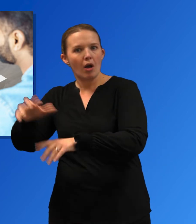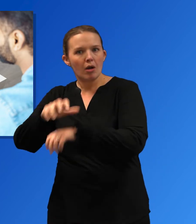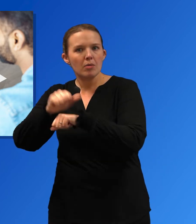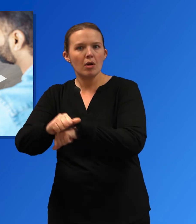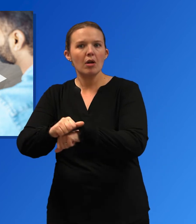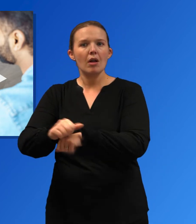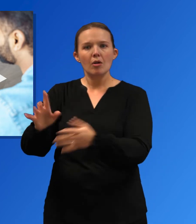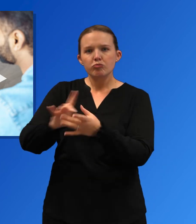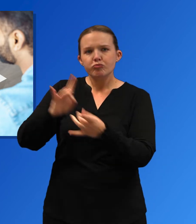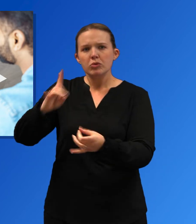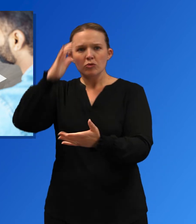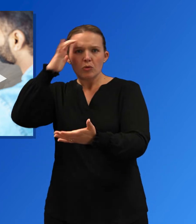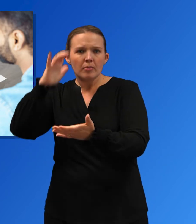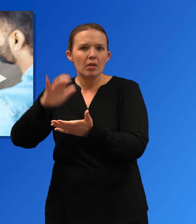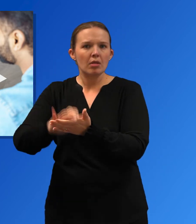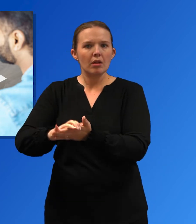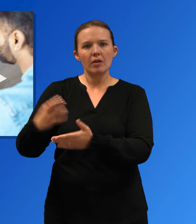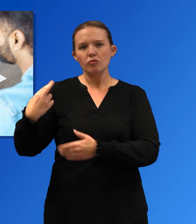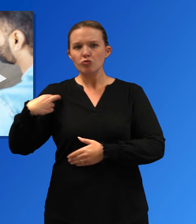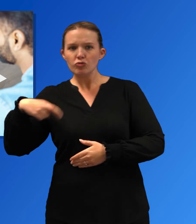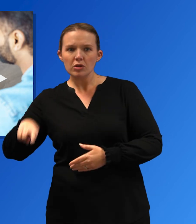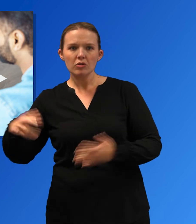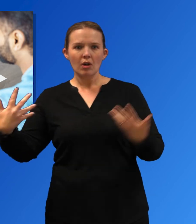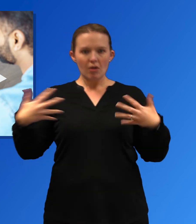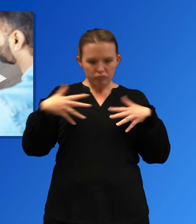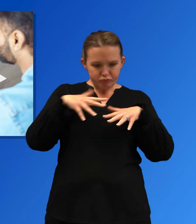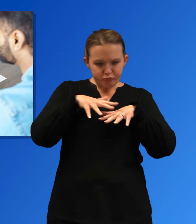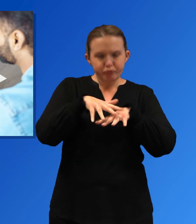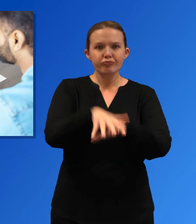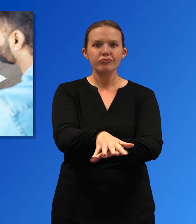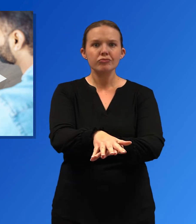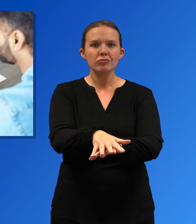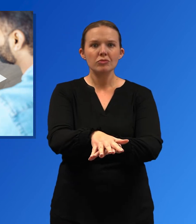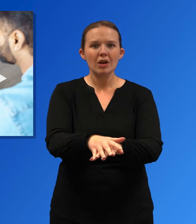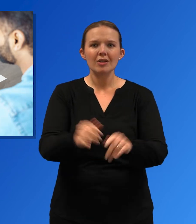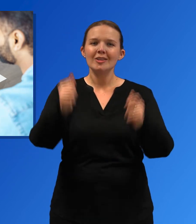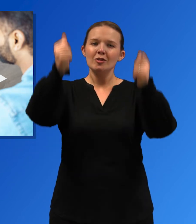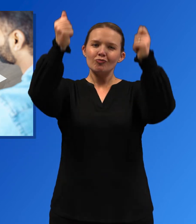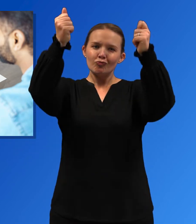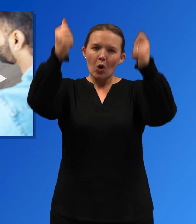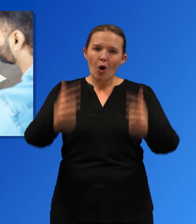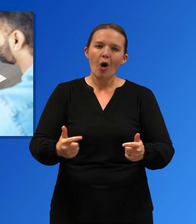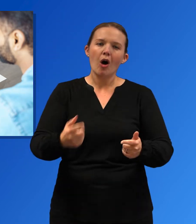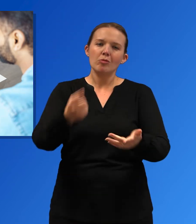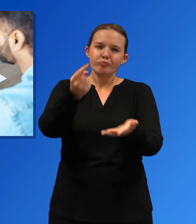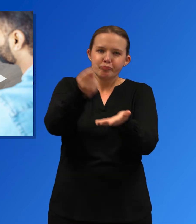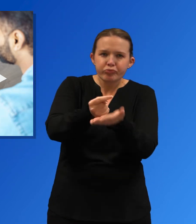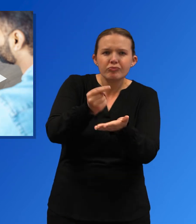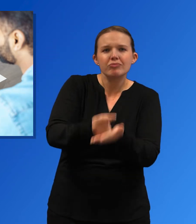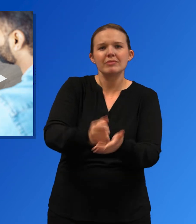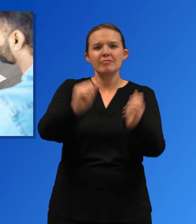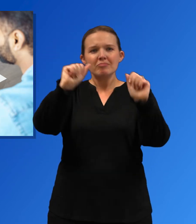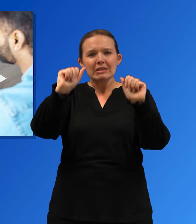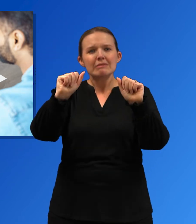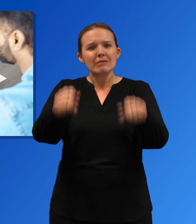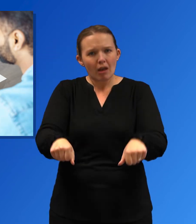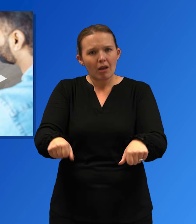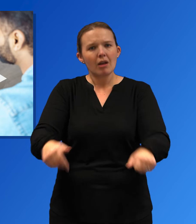And including culturally tailored traditional practices, spirituality, and religion with